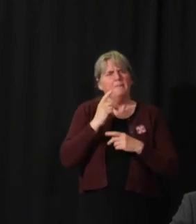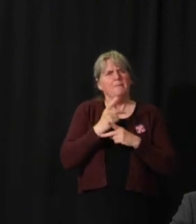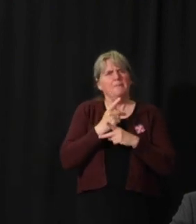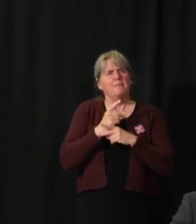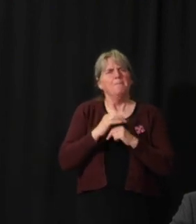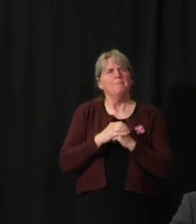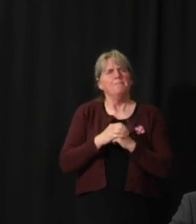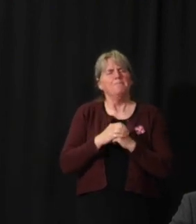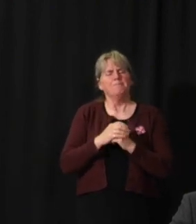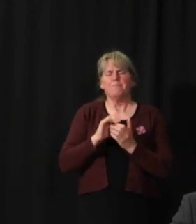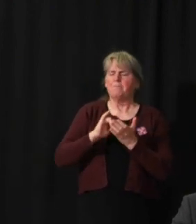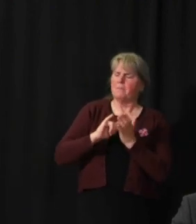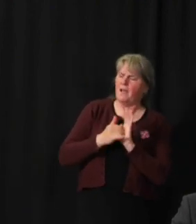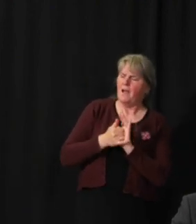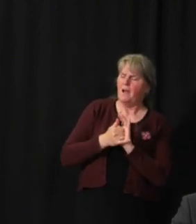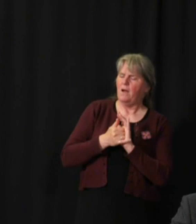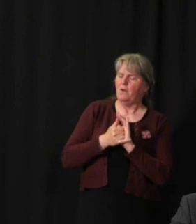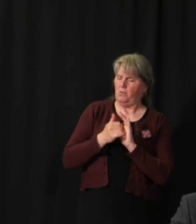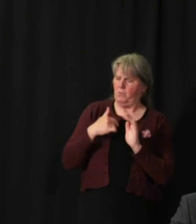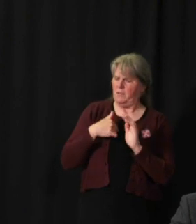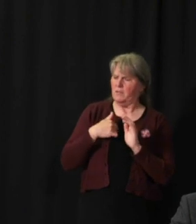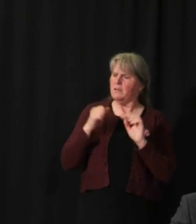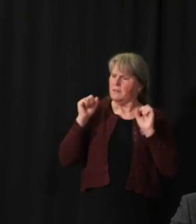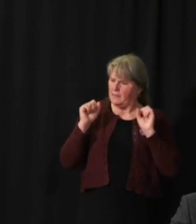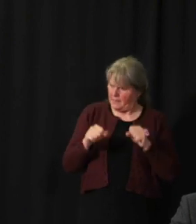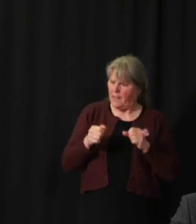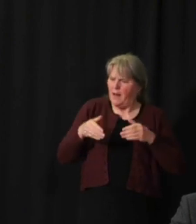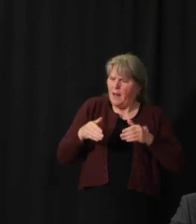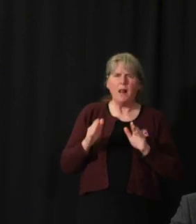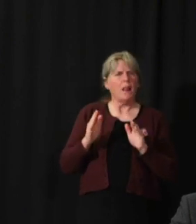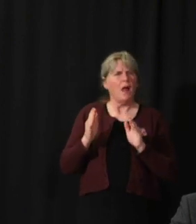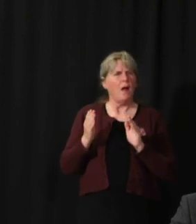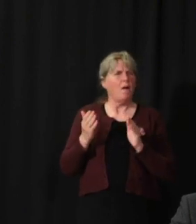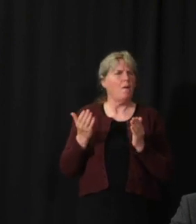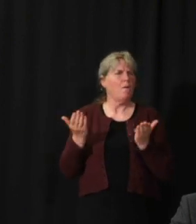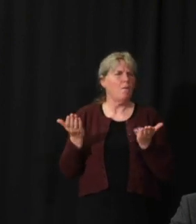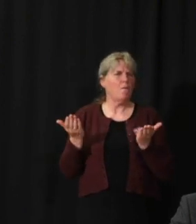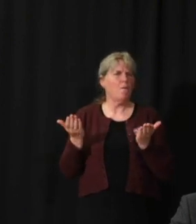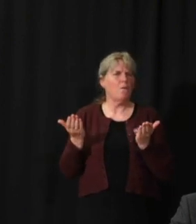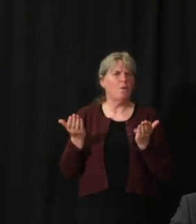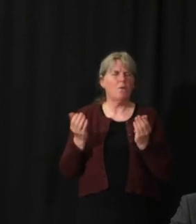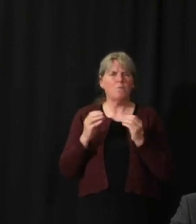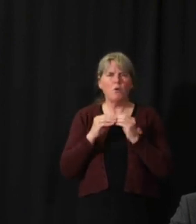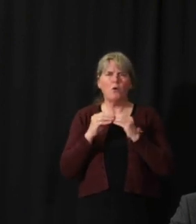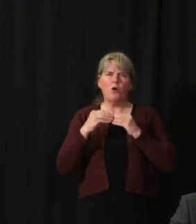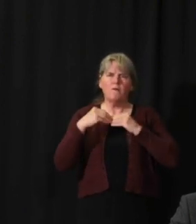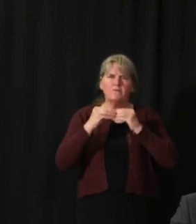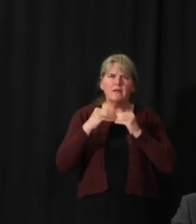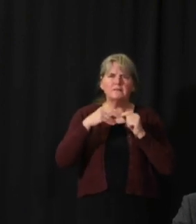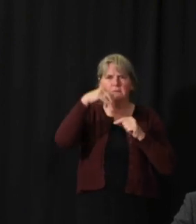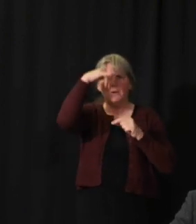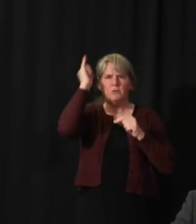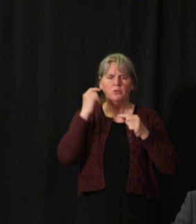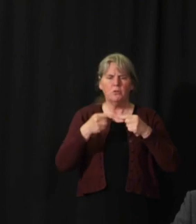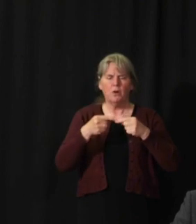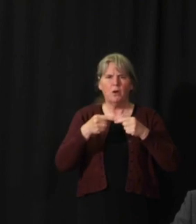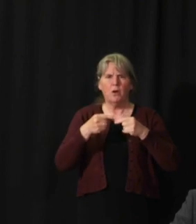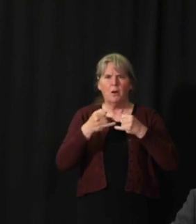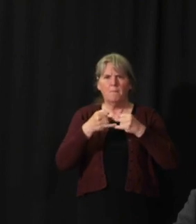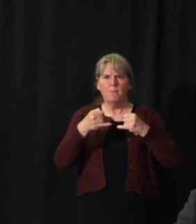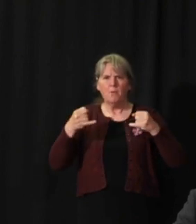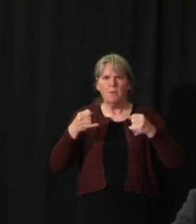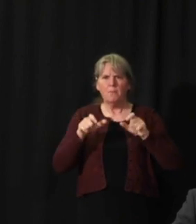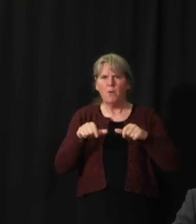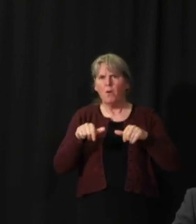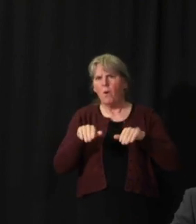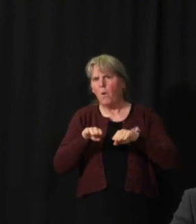confident can we be about loosening our borders and knowing, as best as we can,